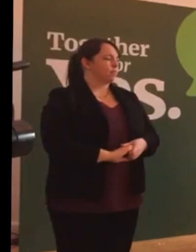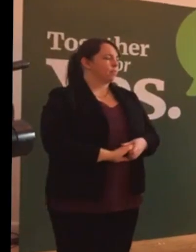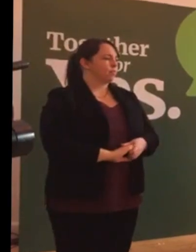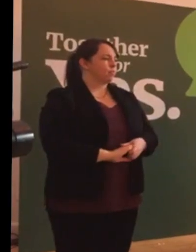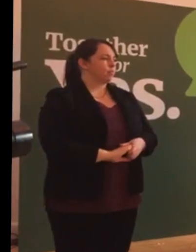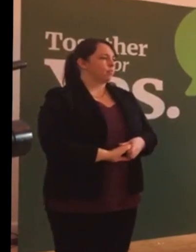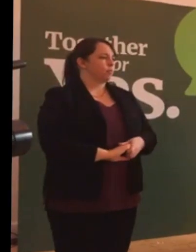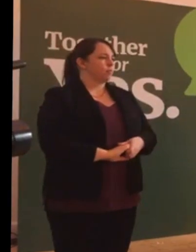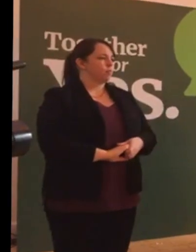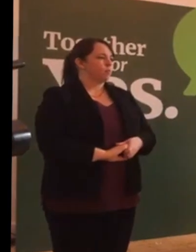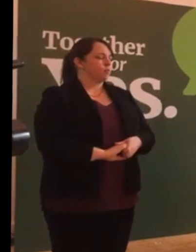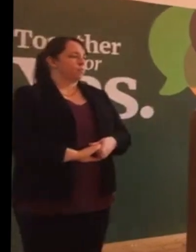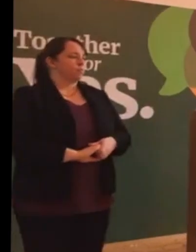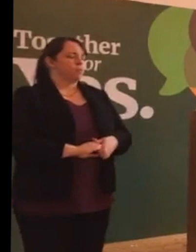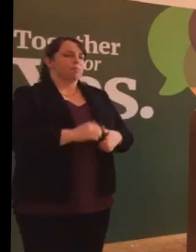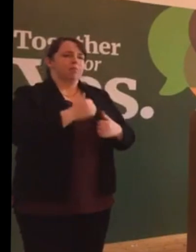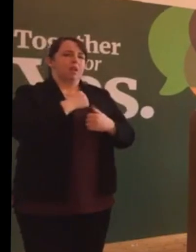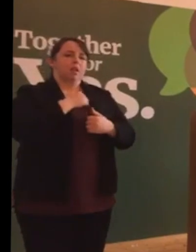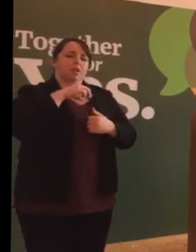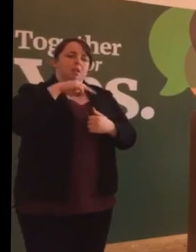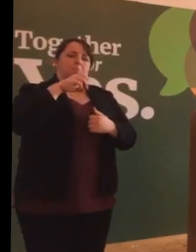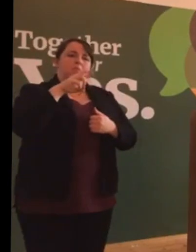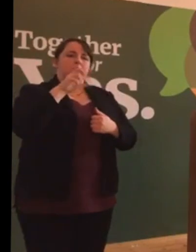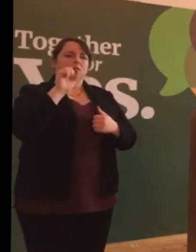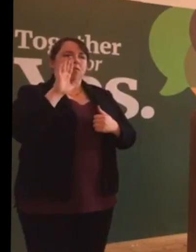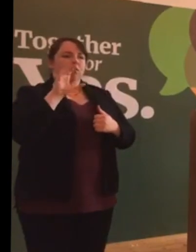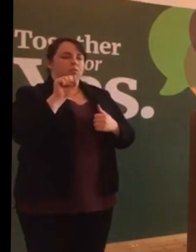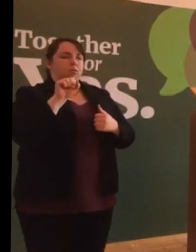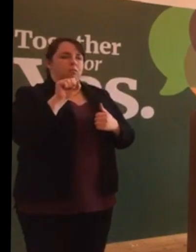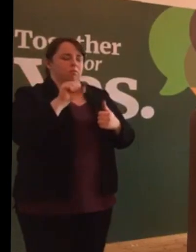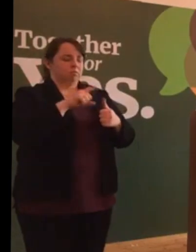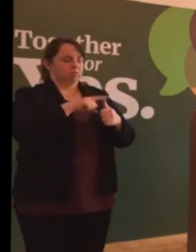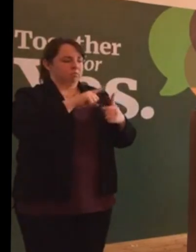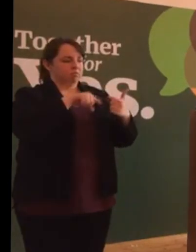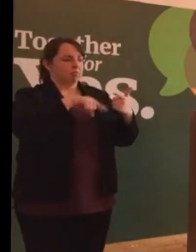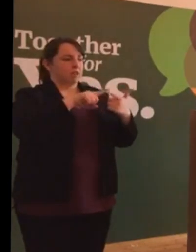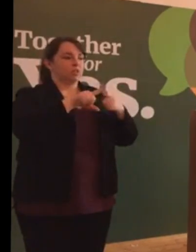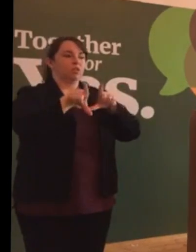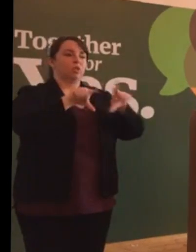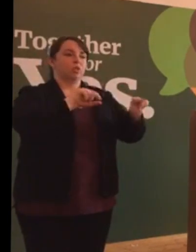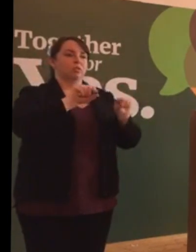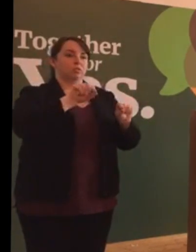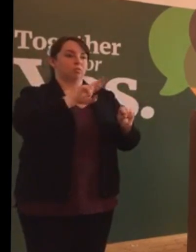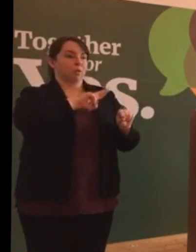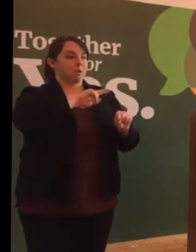Morality and choice are personal issues.